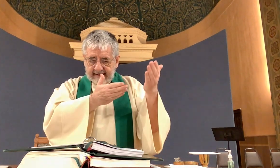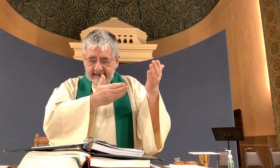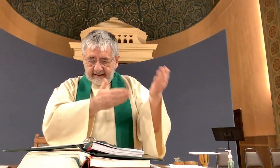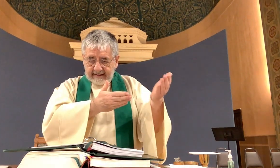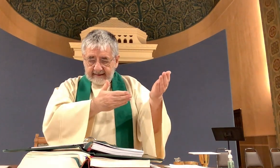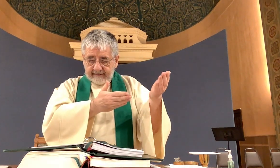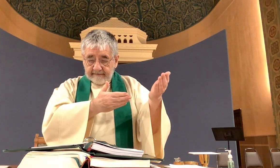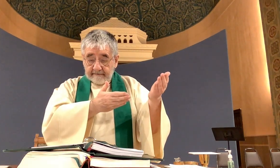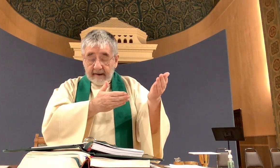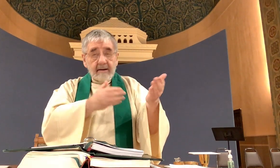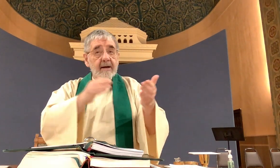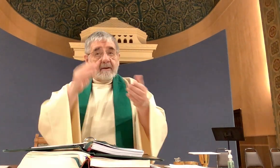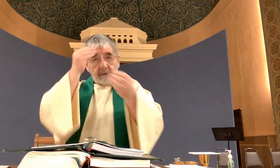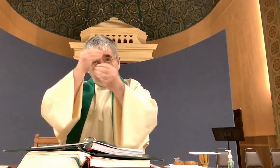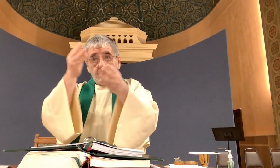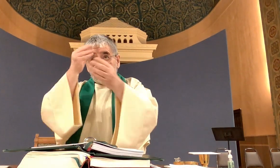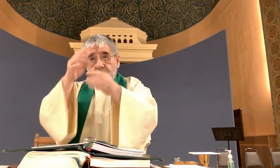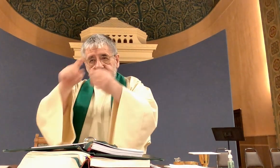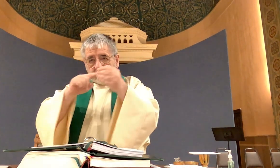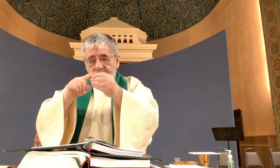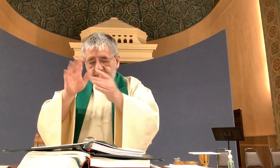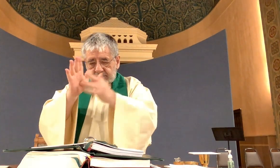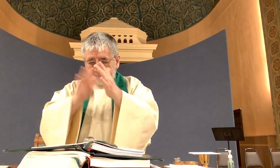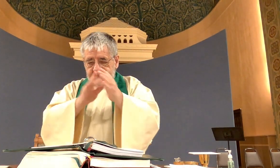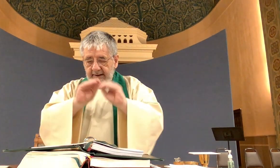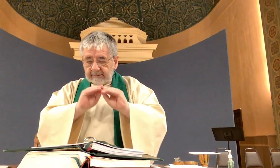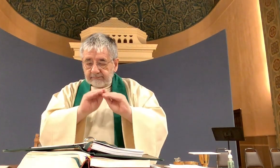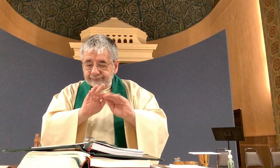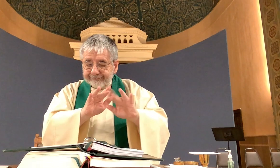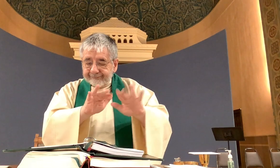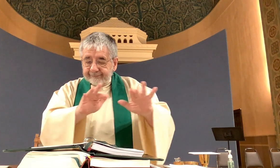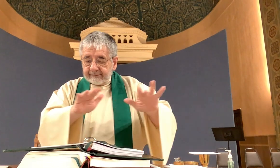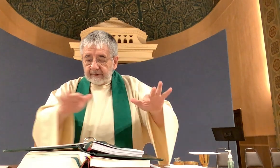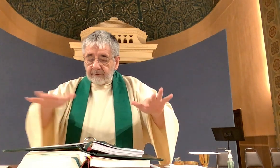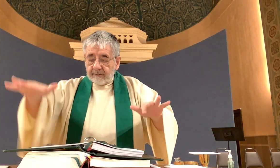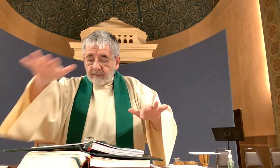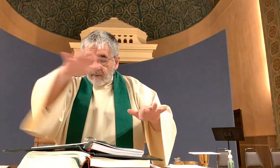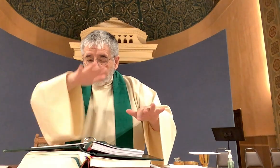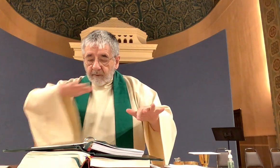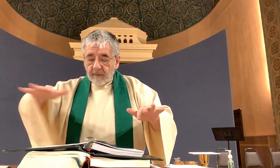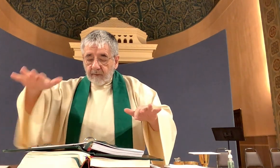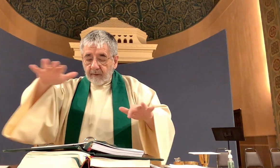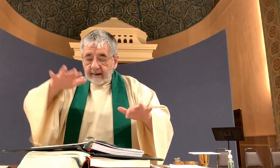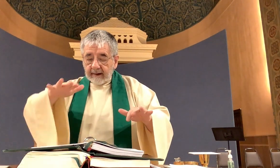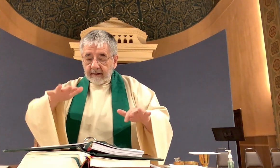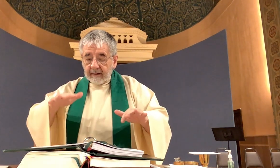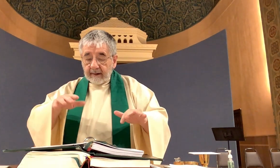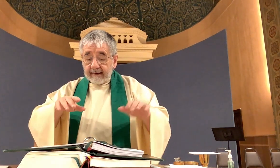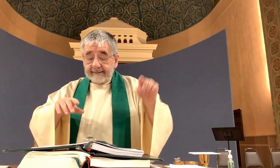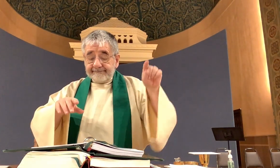the news of him spread throughout the whole region.